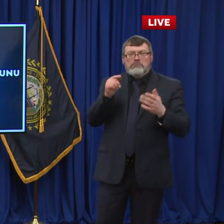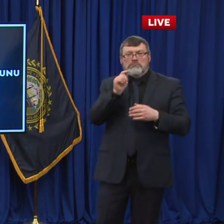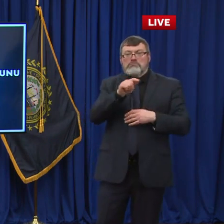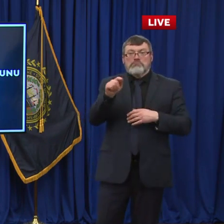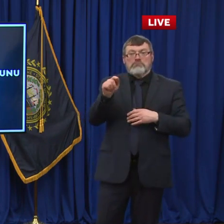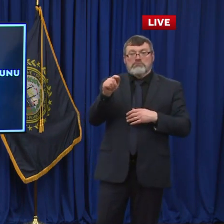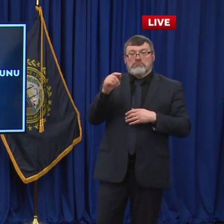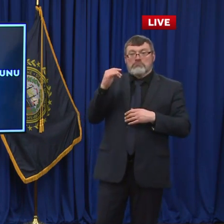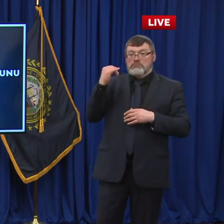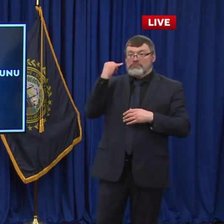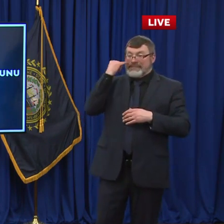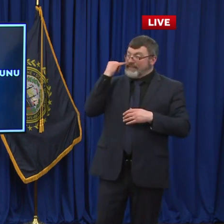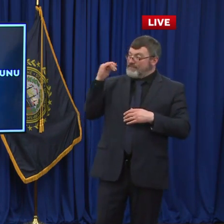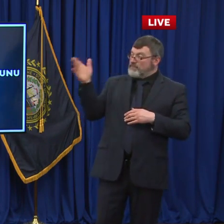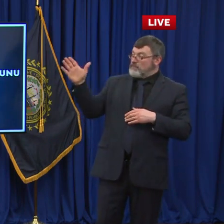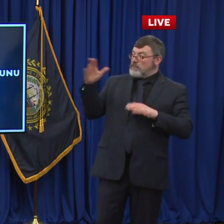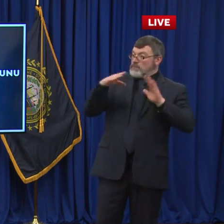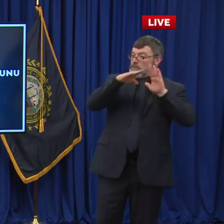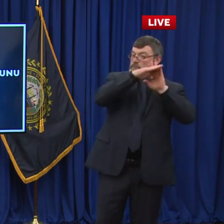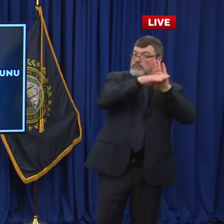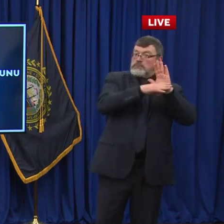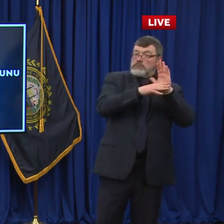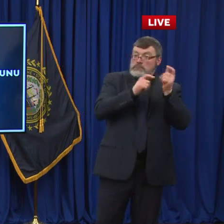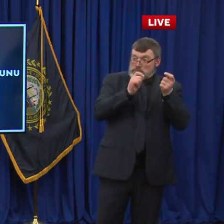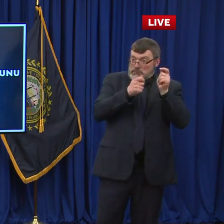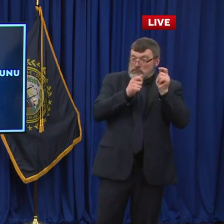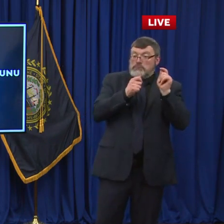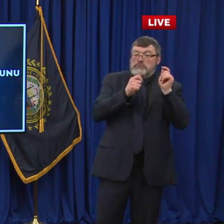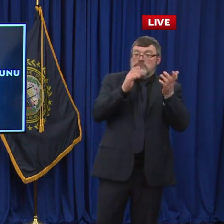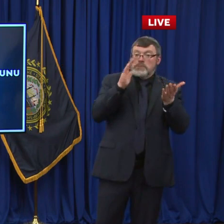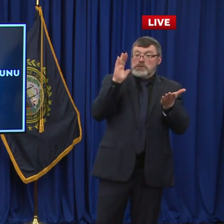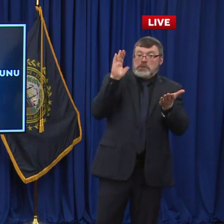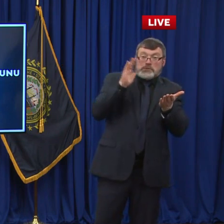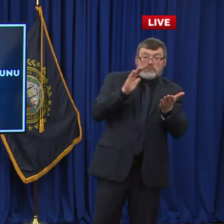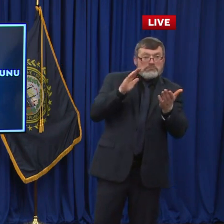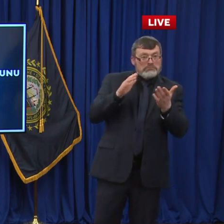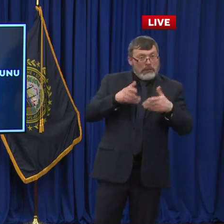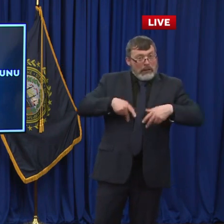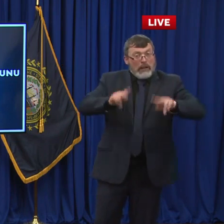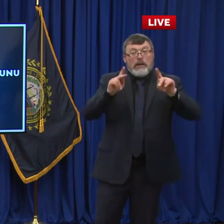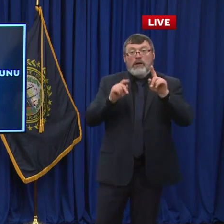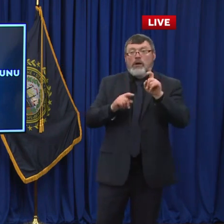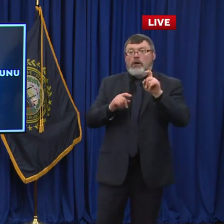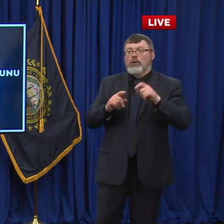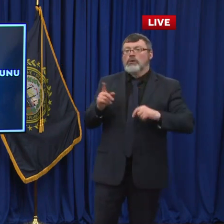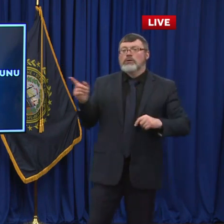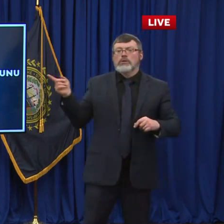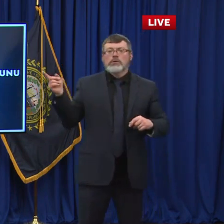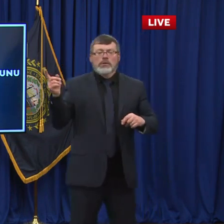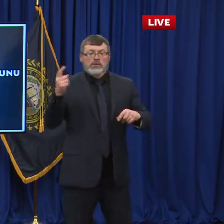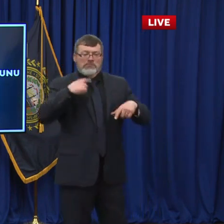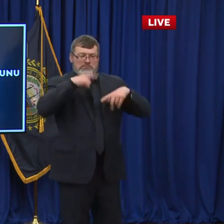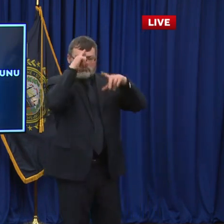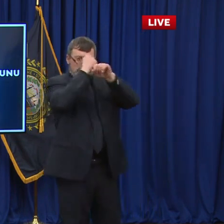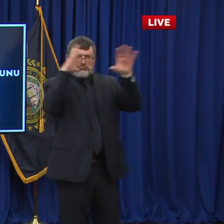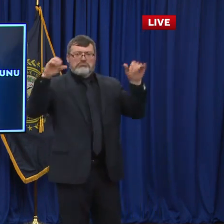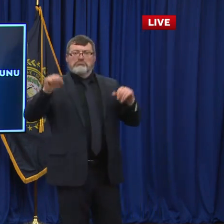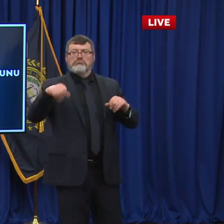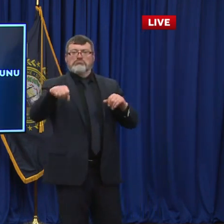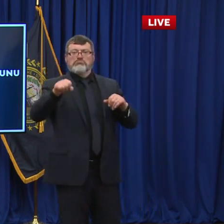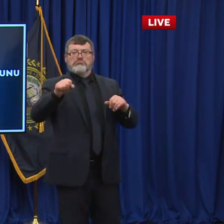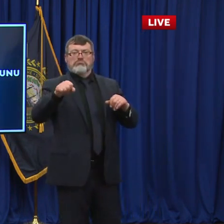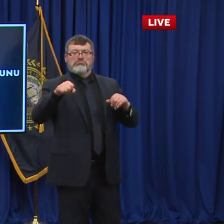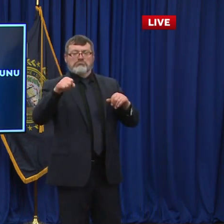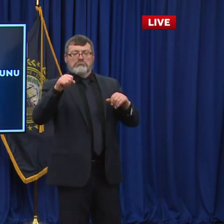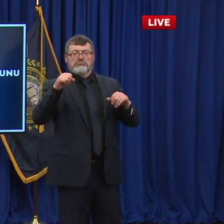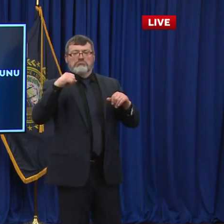the coming months, especially those specific to the summer? I anticipate, I think we all anticipate revisiting all those restrictions that we've put on. Again, you can have